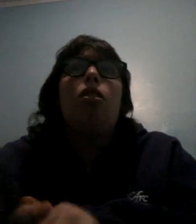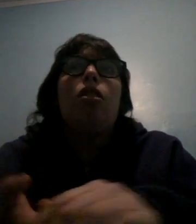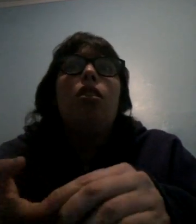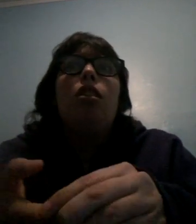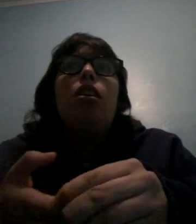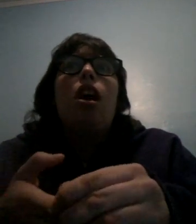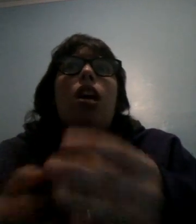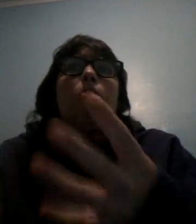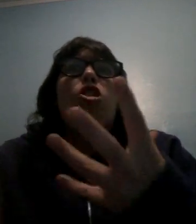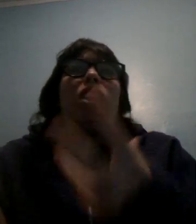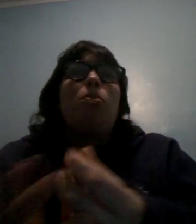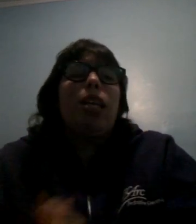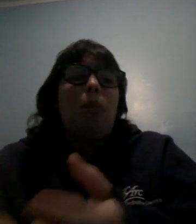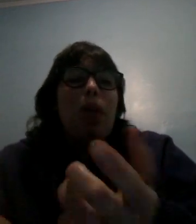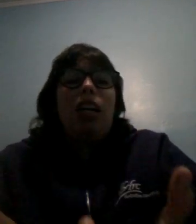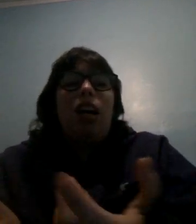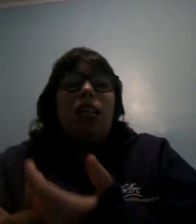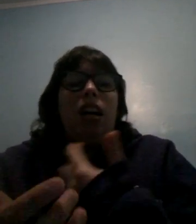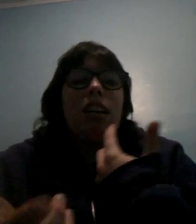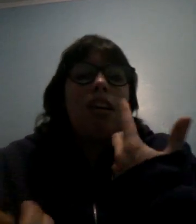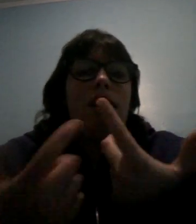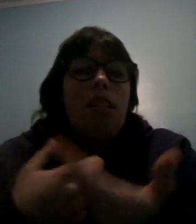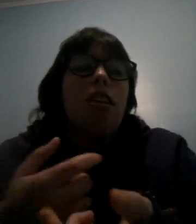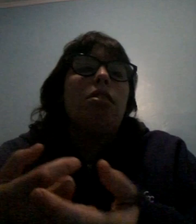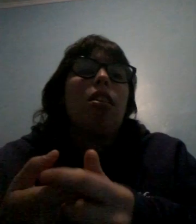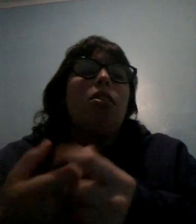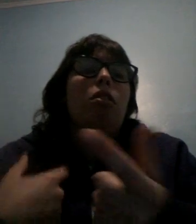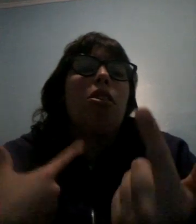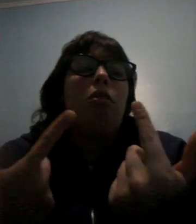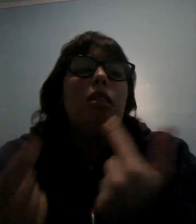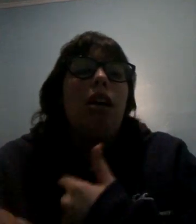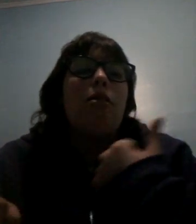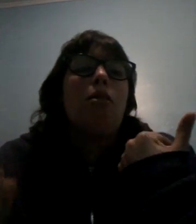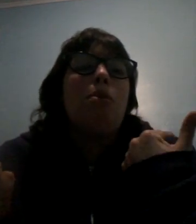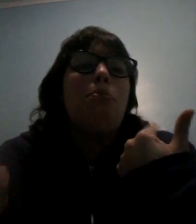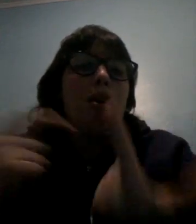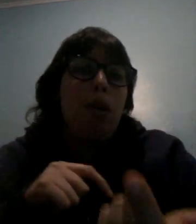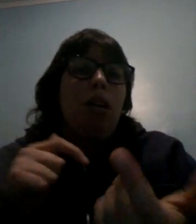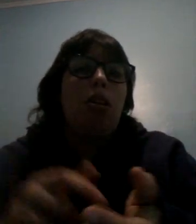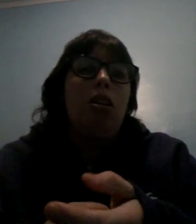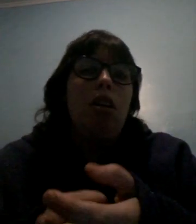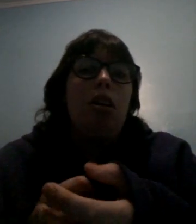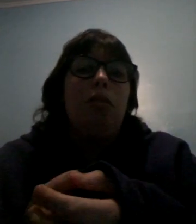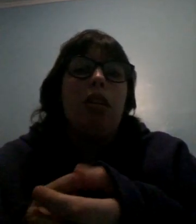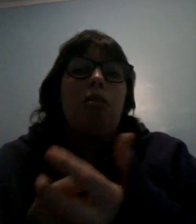and I'm trying to make it better and the idea is like doing a Q&A and doing more mukbang videos